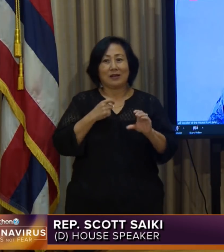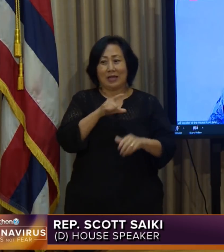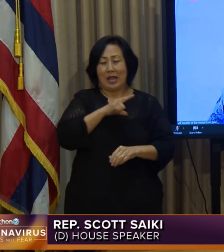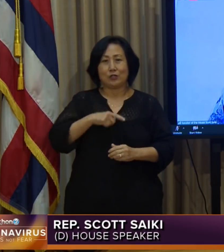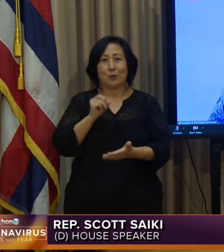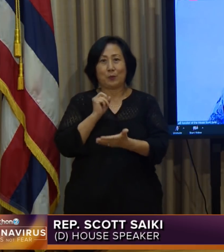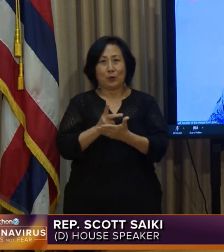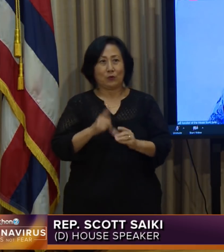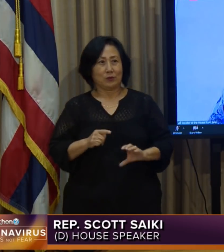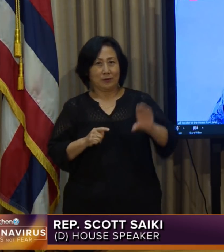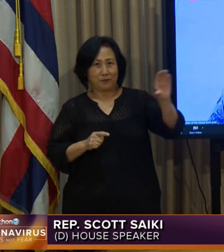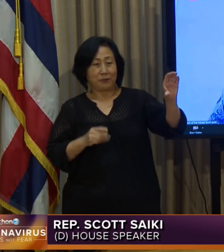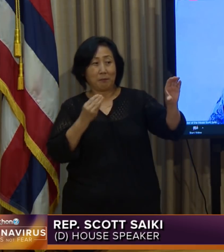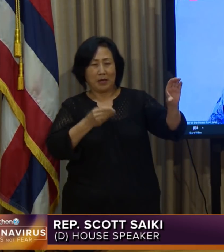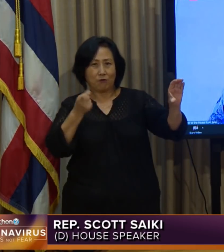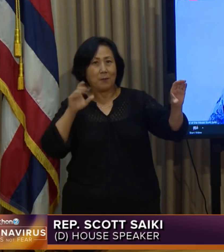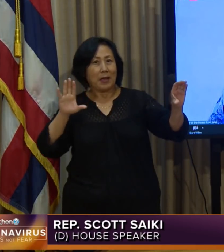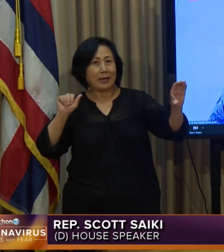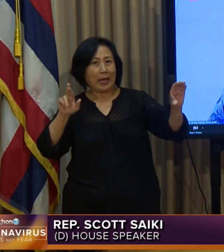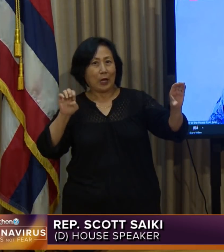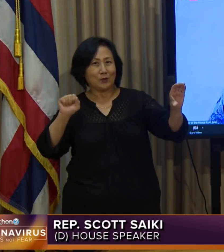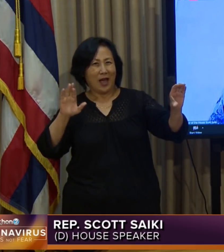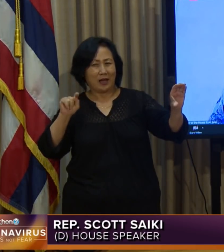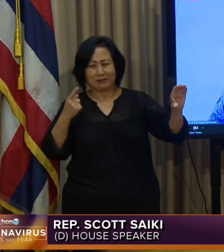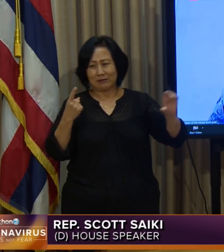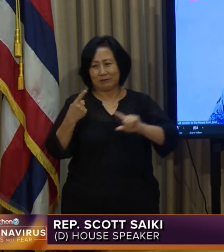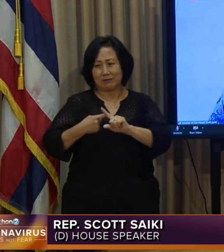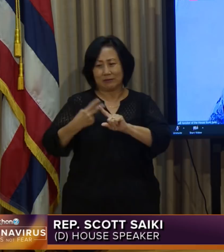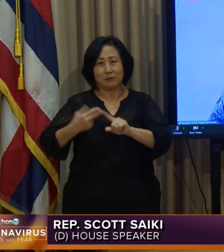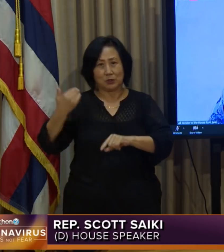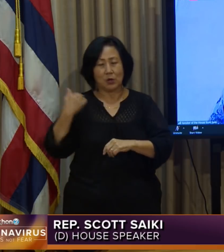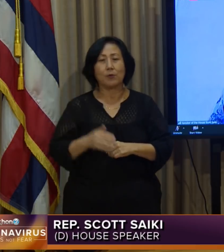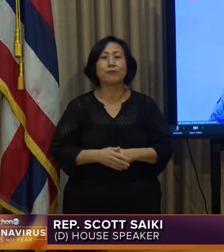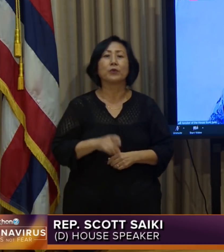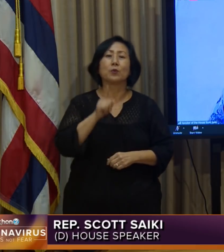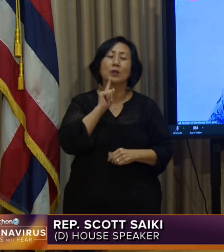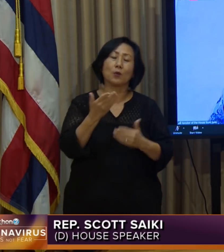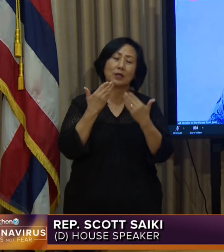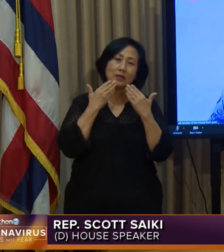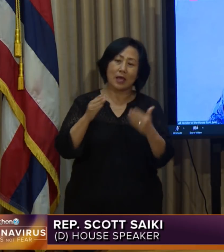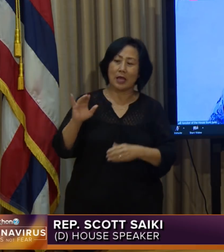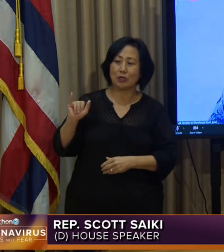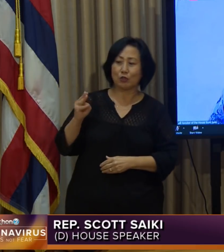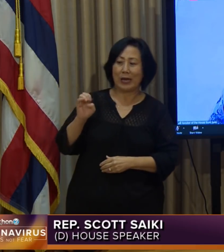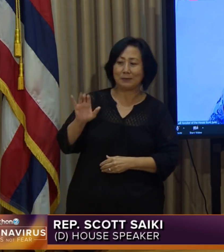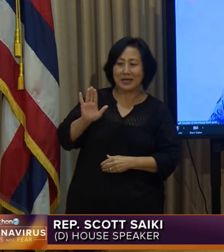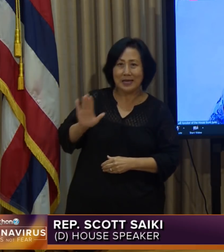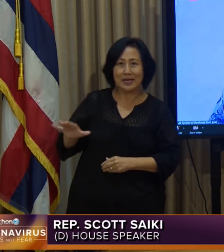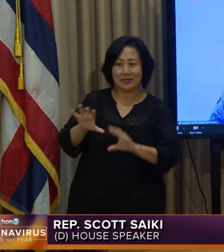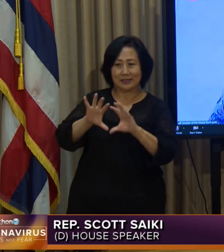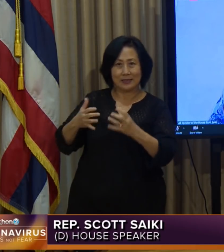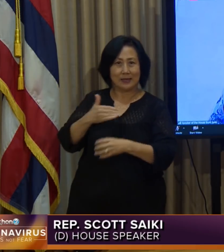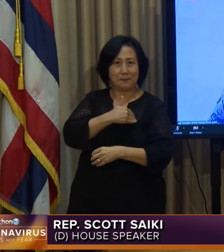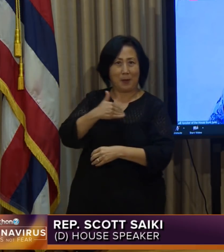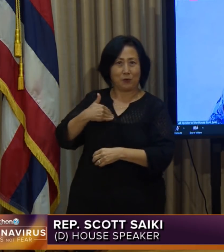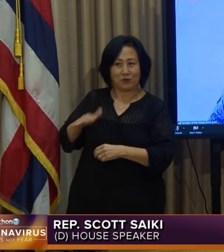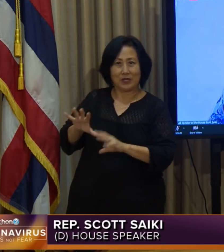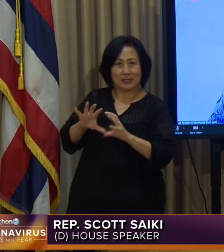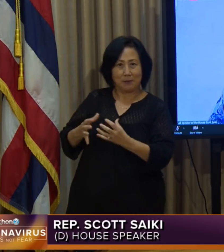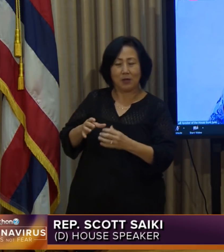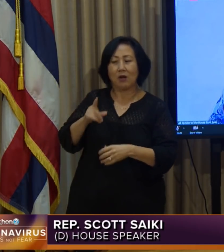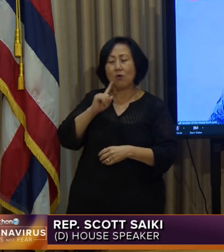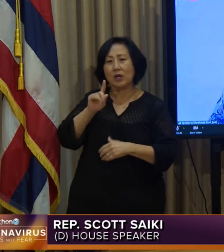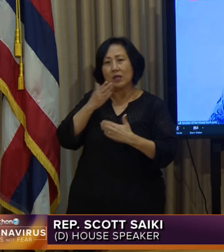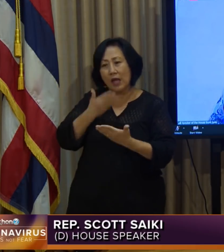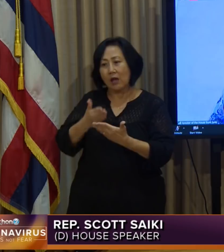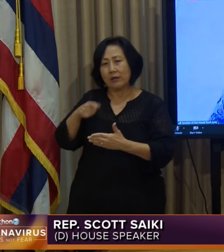legislature funded in the CARES Act a couple of months ago. I really want to thank James and his committee members for